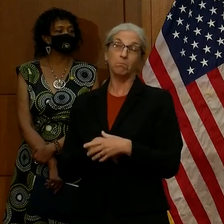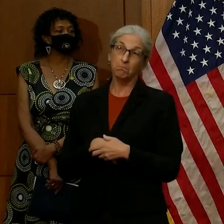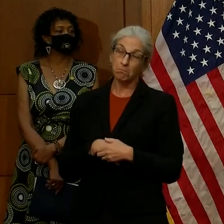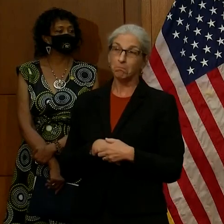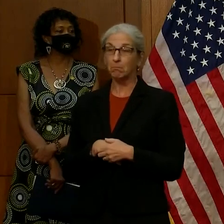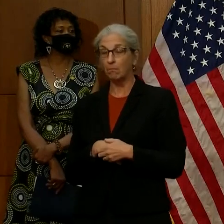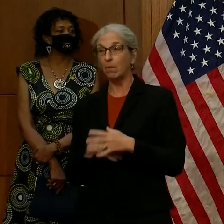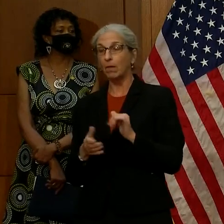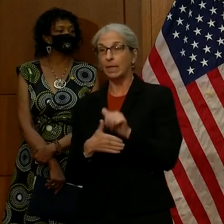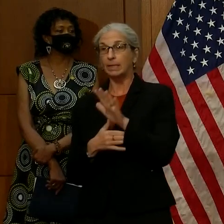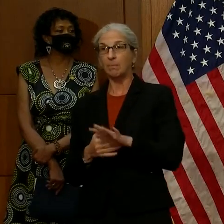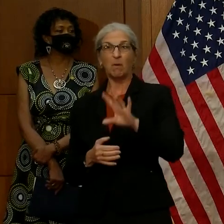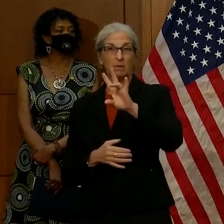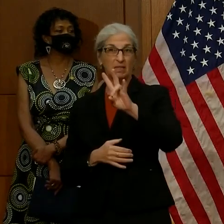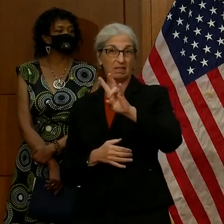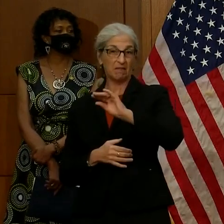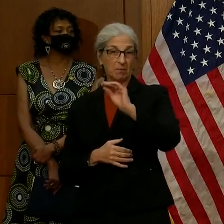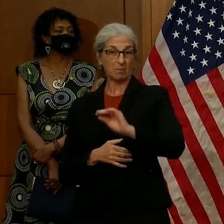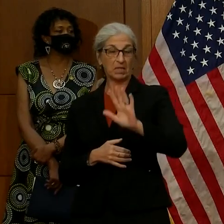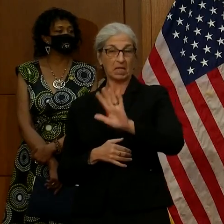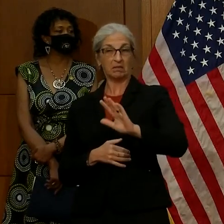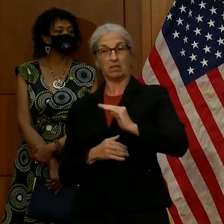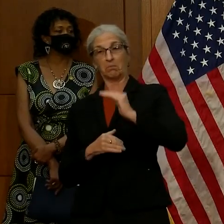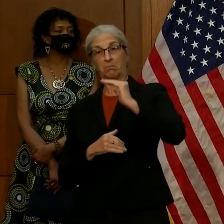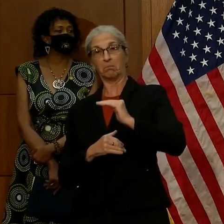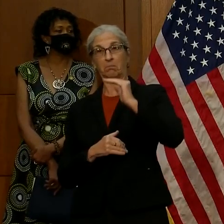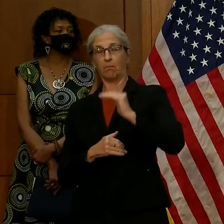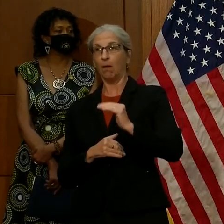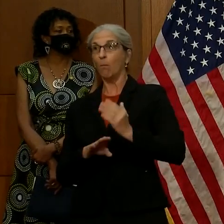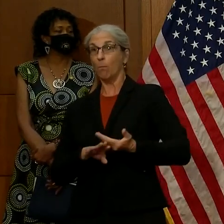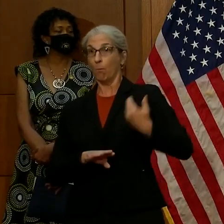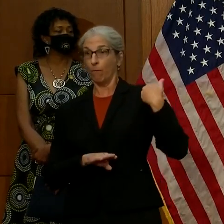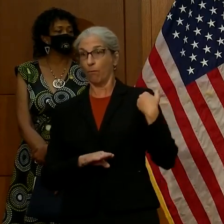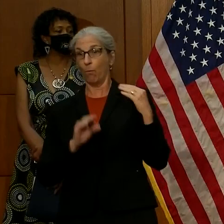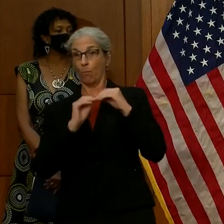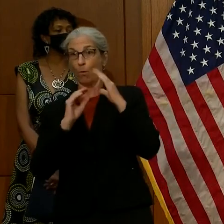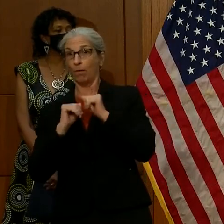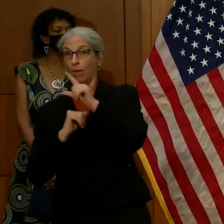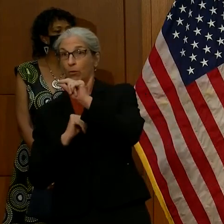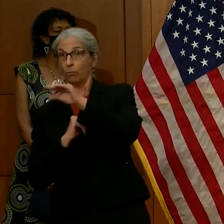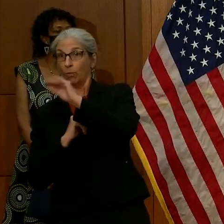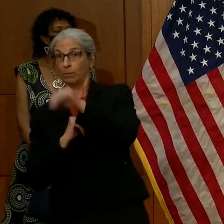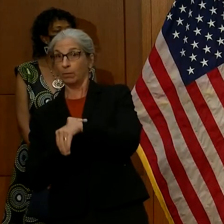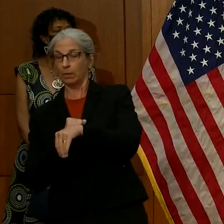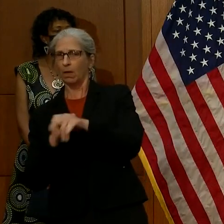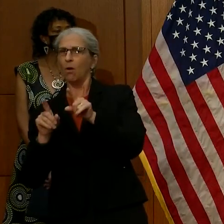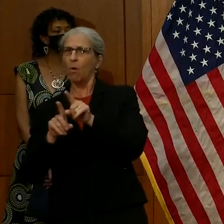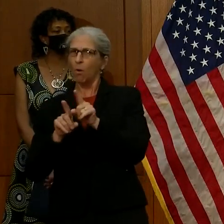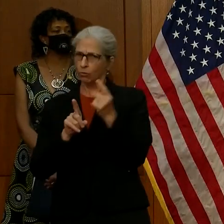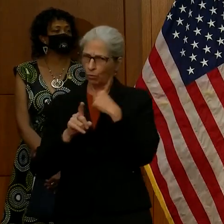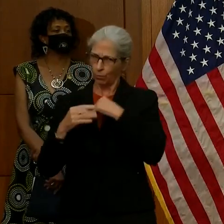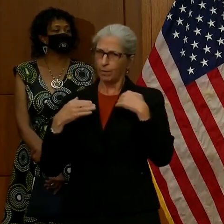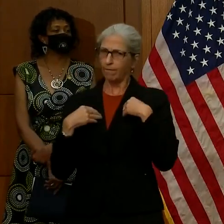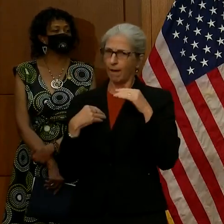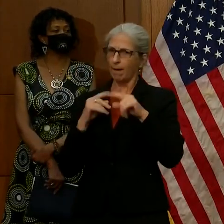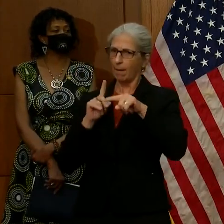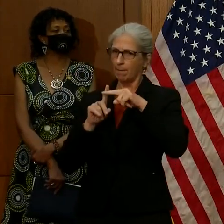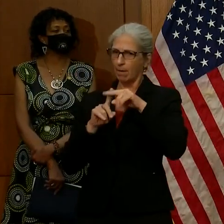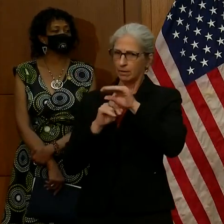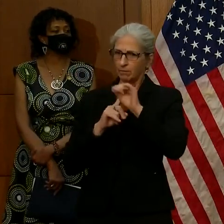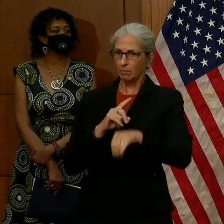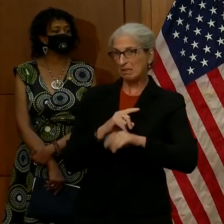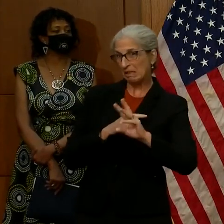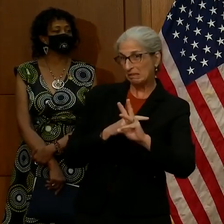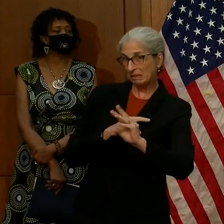around 7. It's obviously been over 20 percent. It's been down in the sixes. And, you know, as I